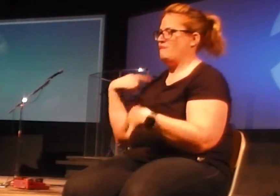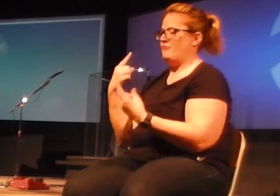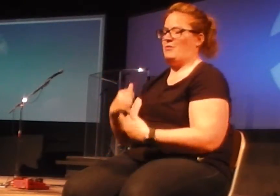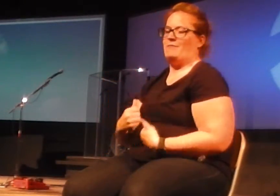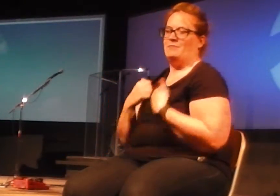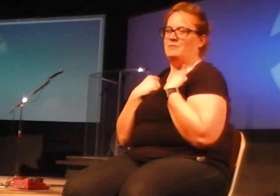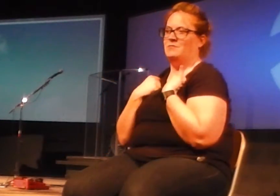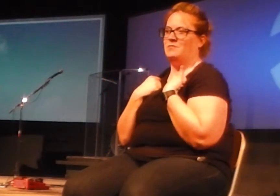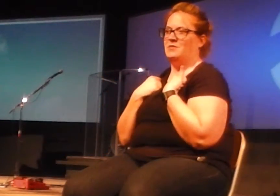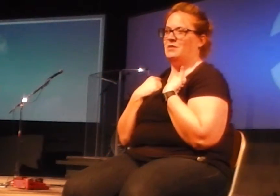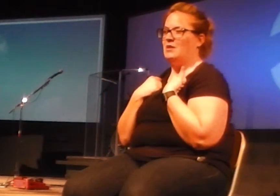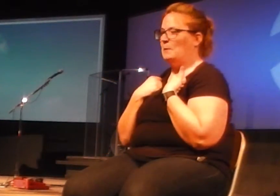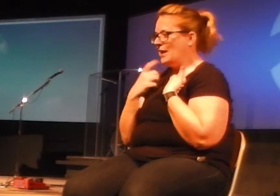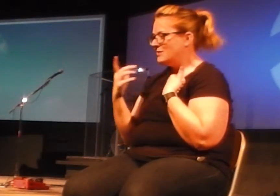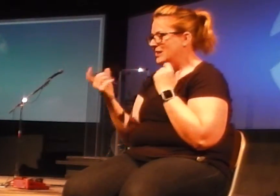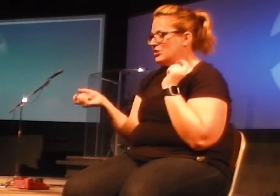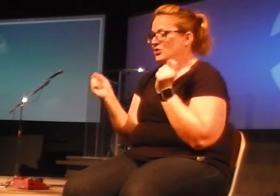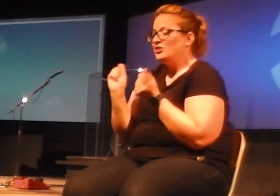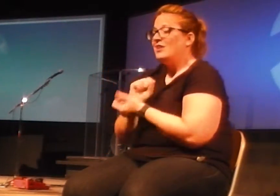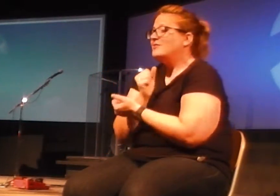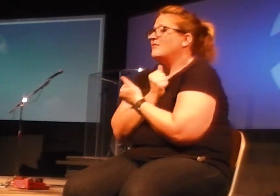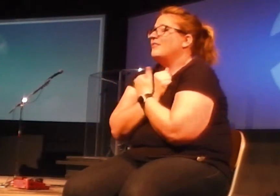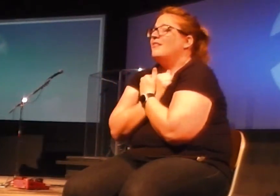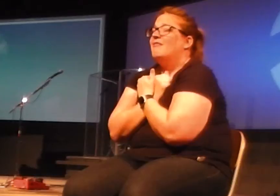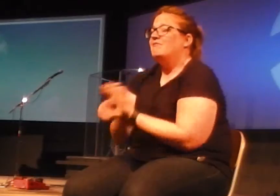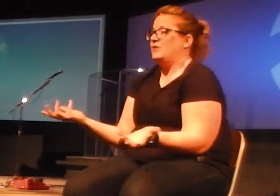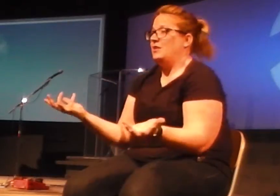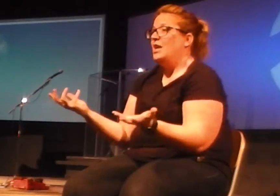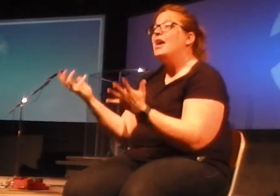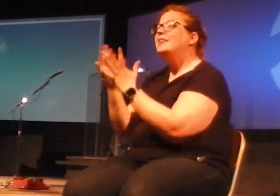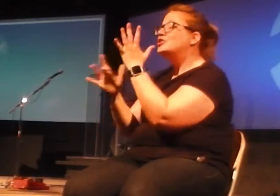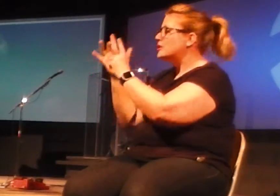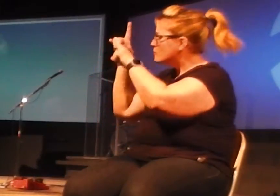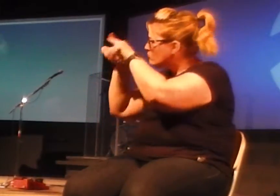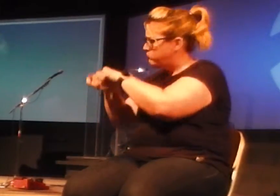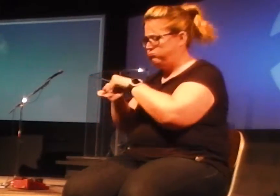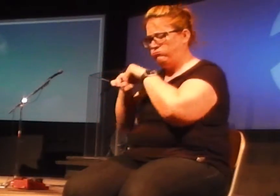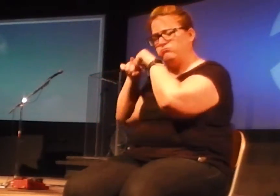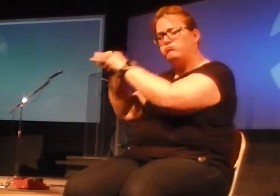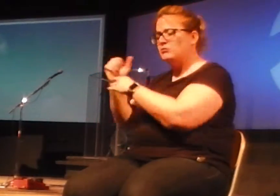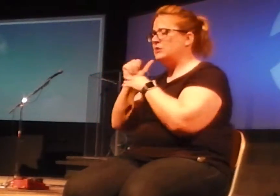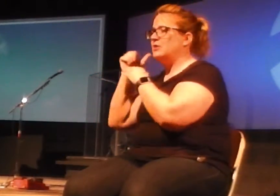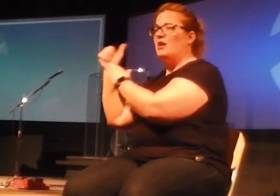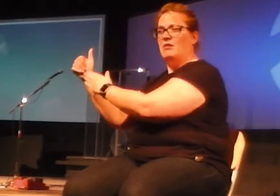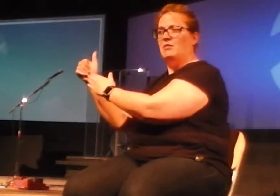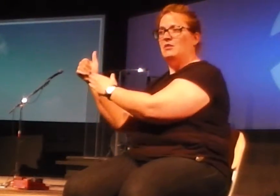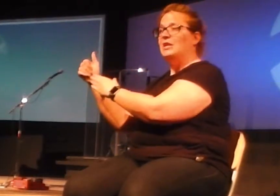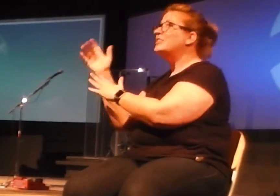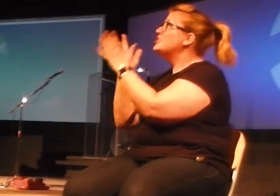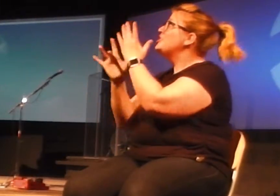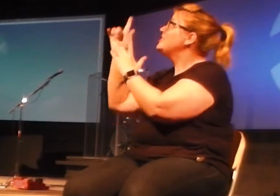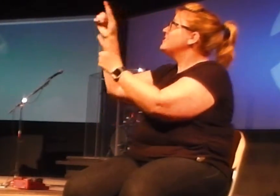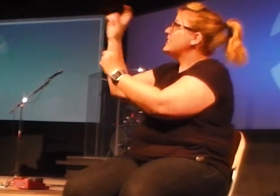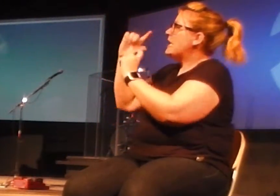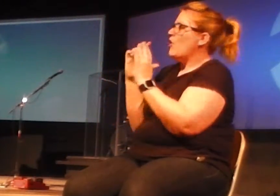It's changed everything. And Jesus has been my guide. Jesus gives hope of a new dream